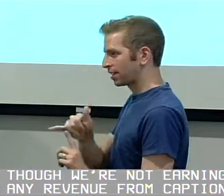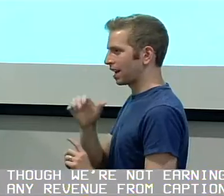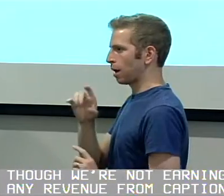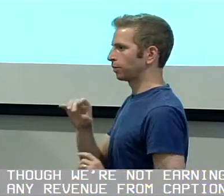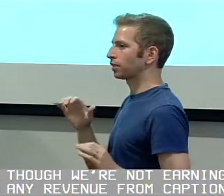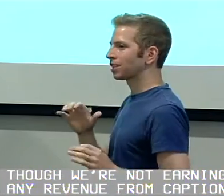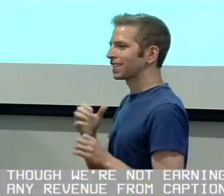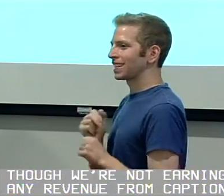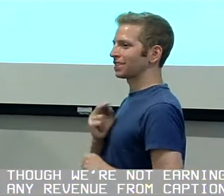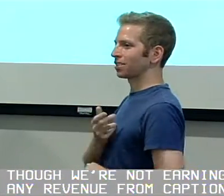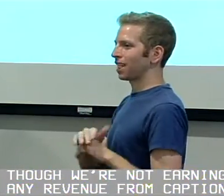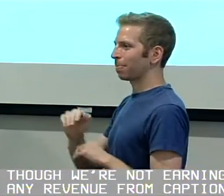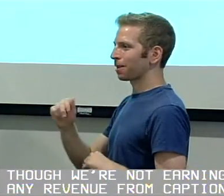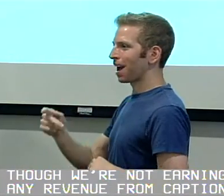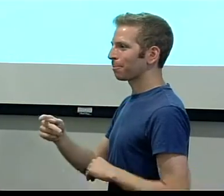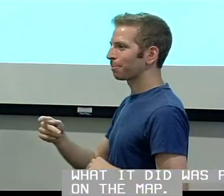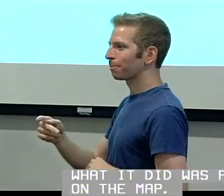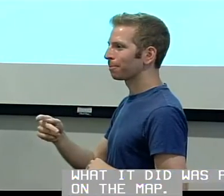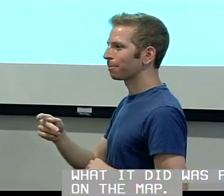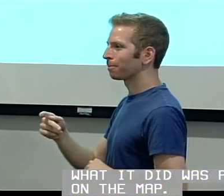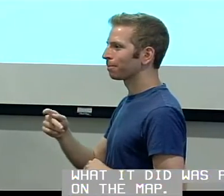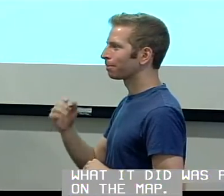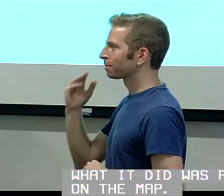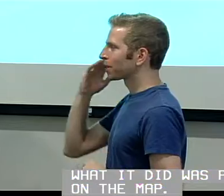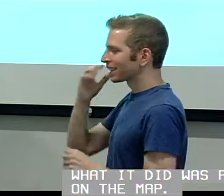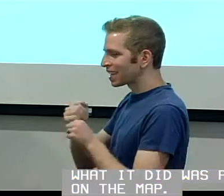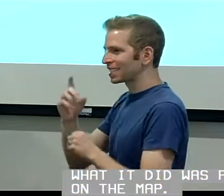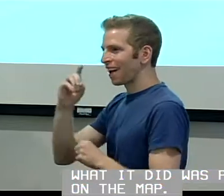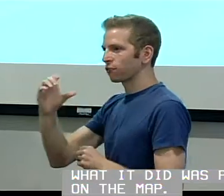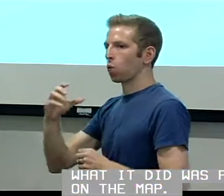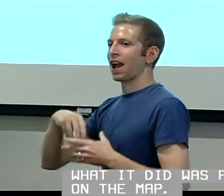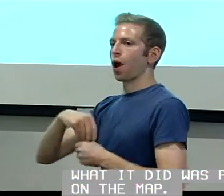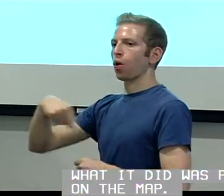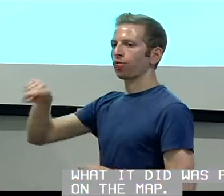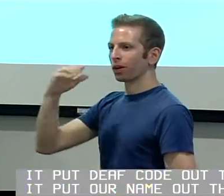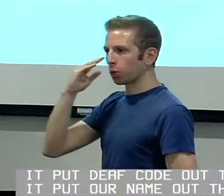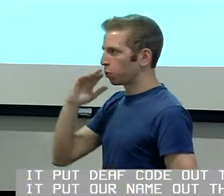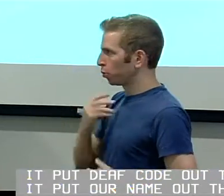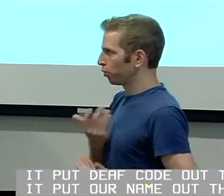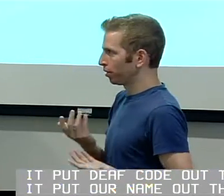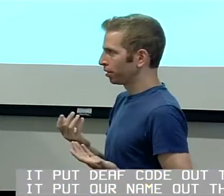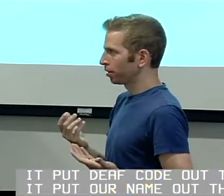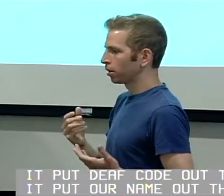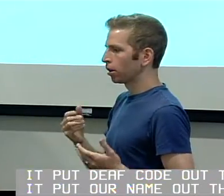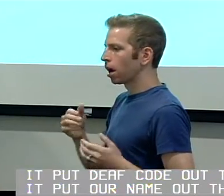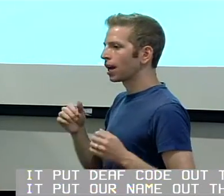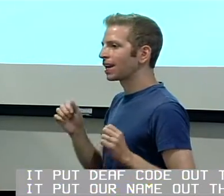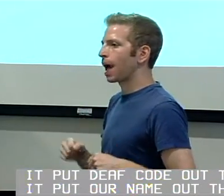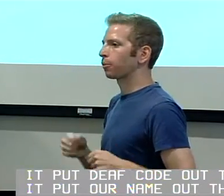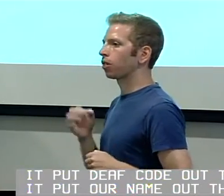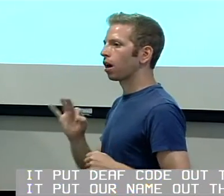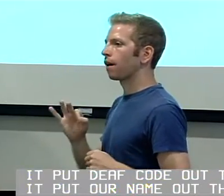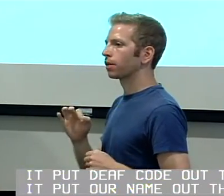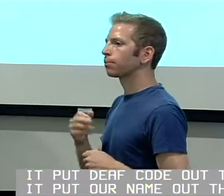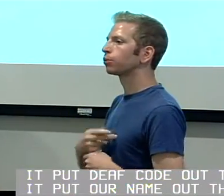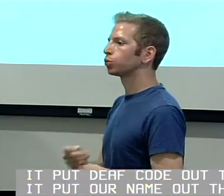revenue from CaptionFish, what it did was put us on the map. It put Deaf Code out there. put our name out there.